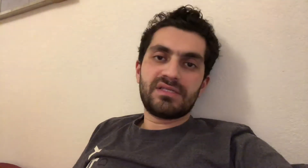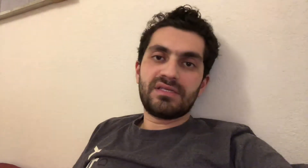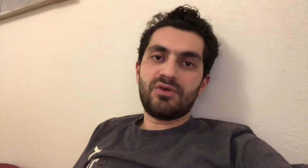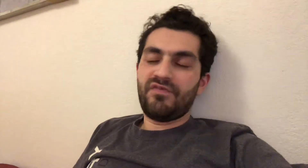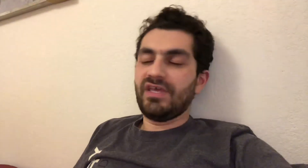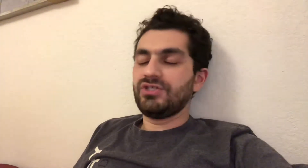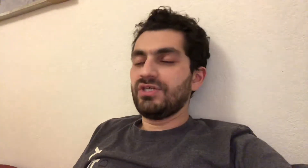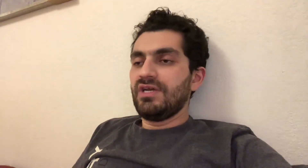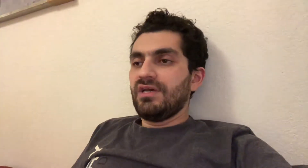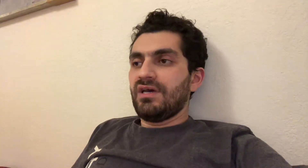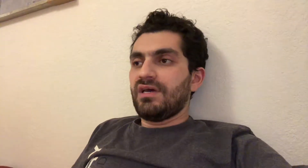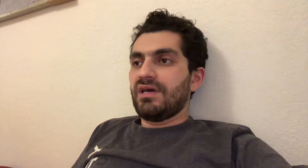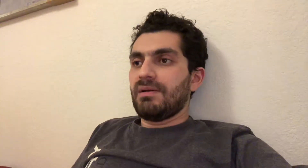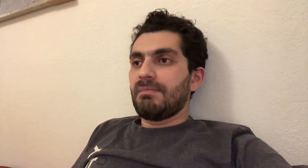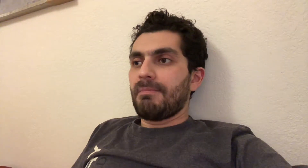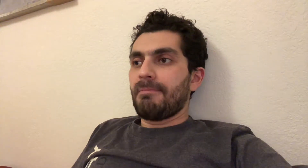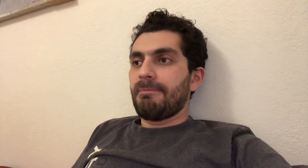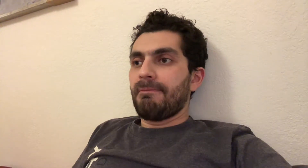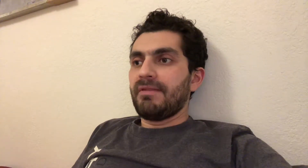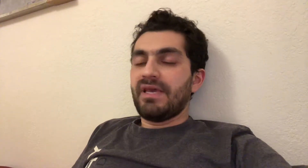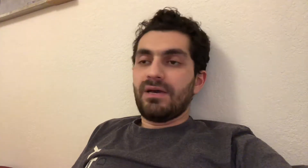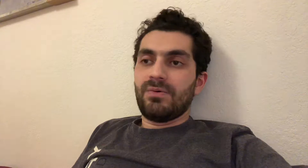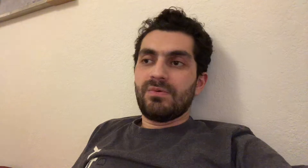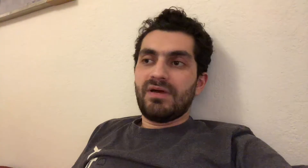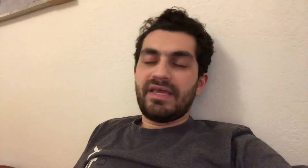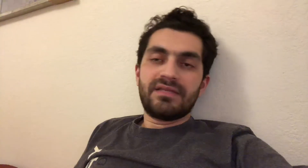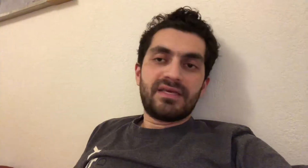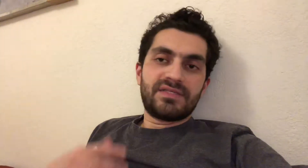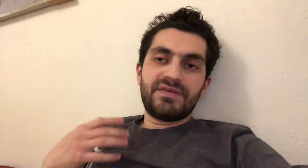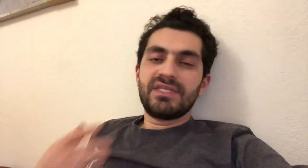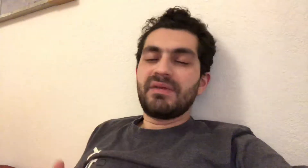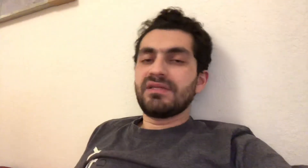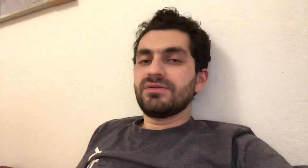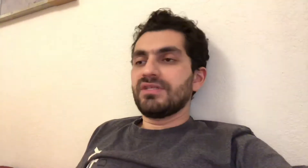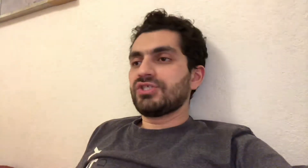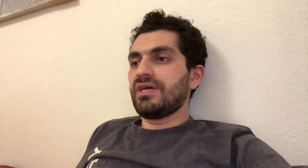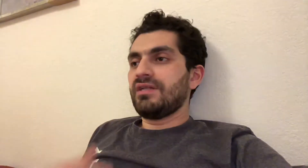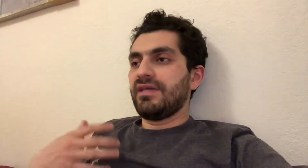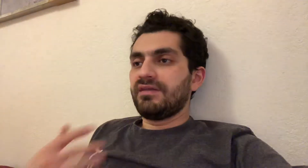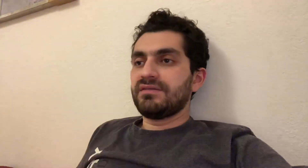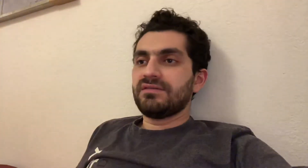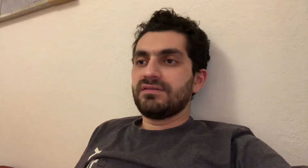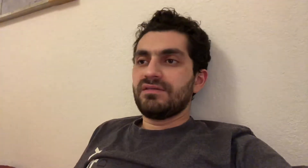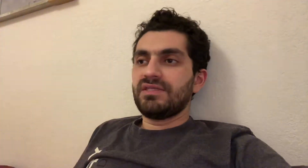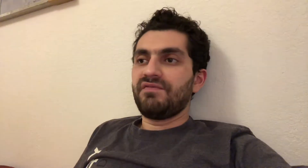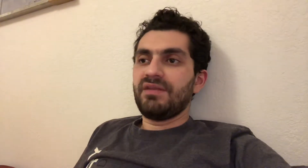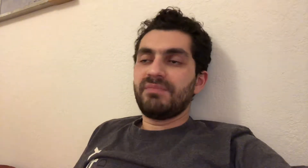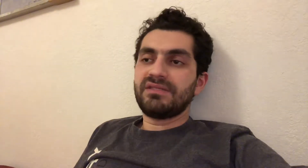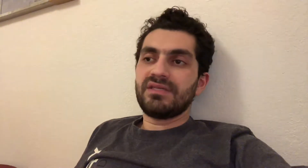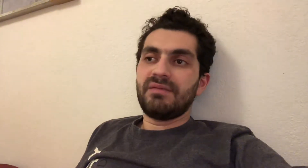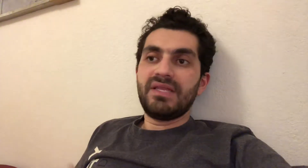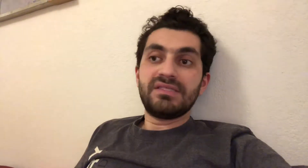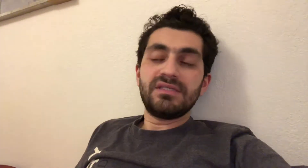of age. Now, again, that's very dependent on the child and their developmental abilities.